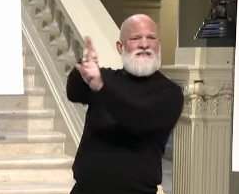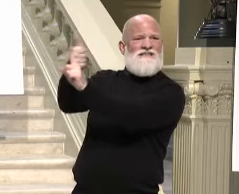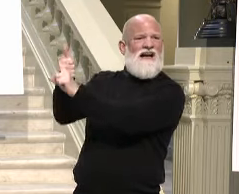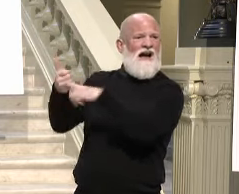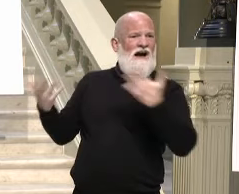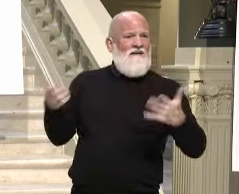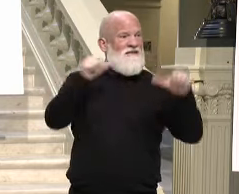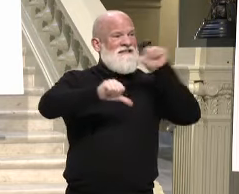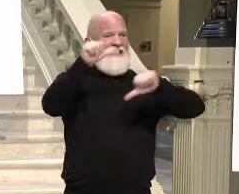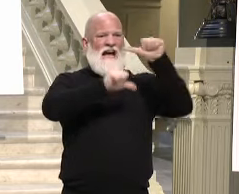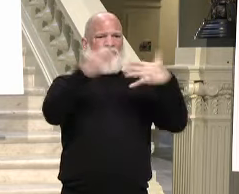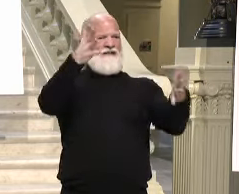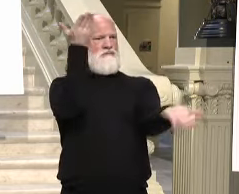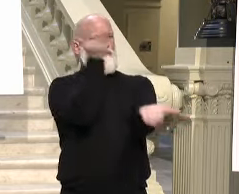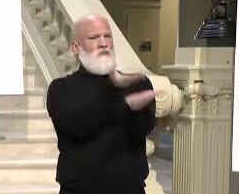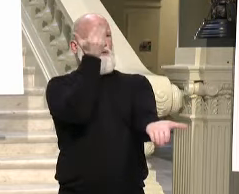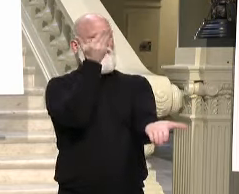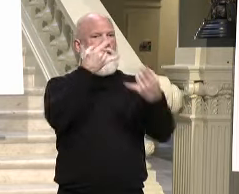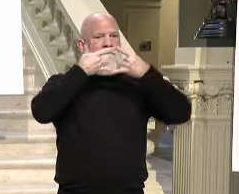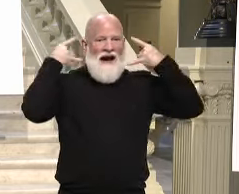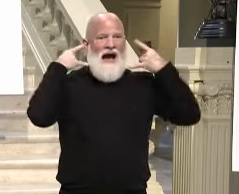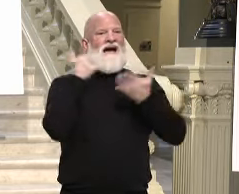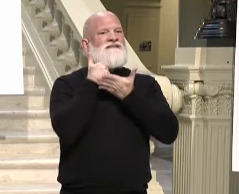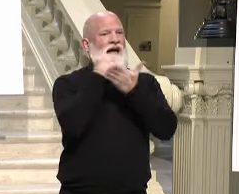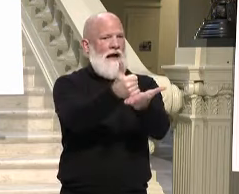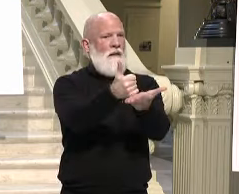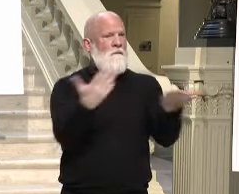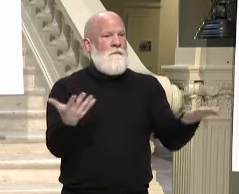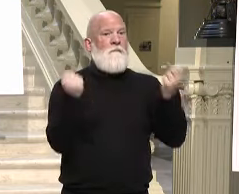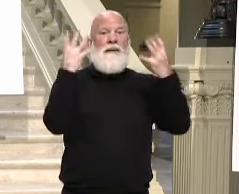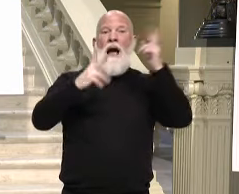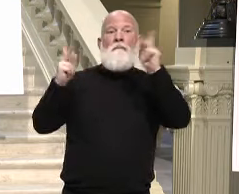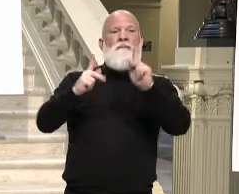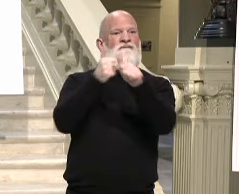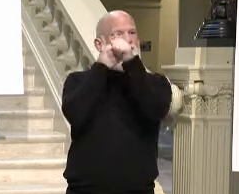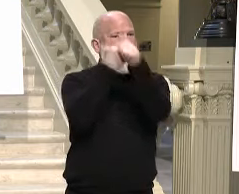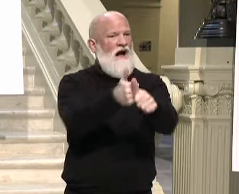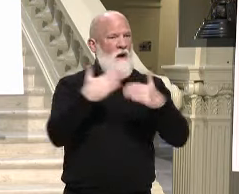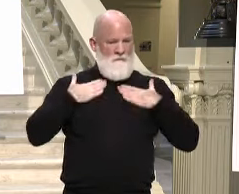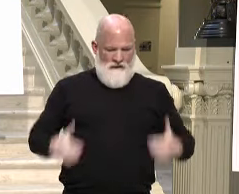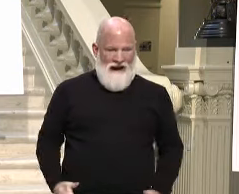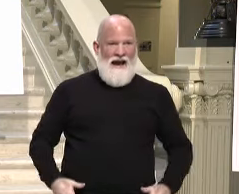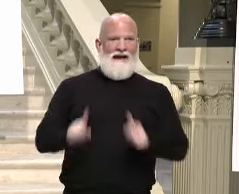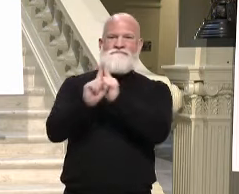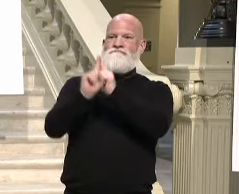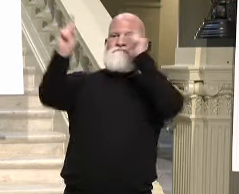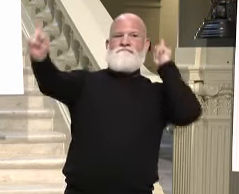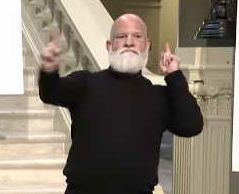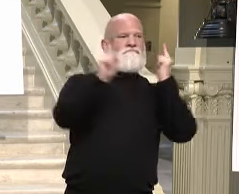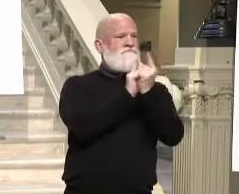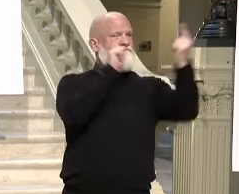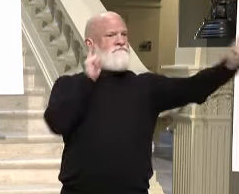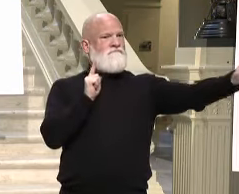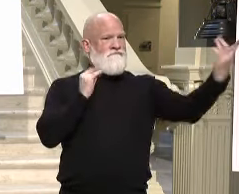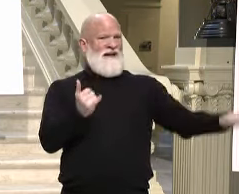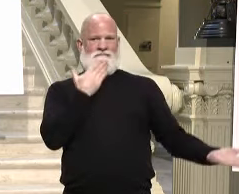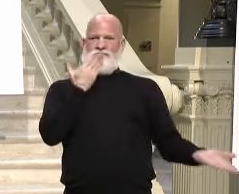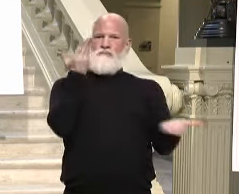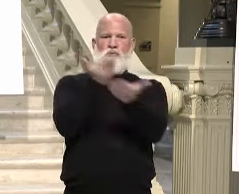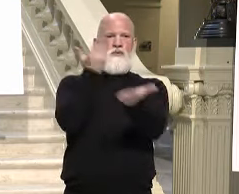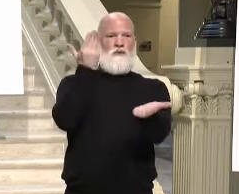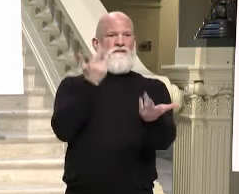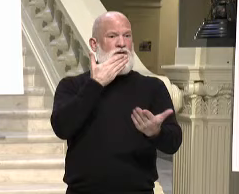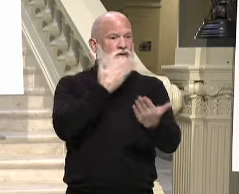people that you're seeing wearing a mask, continuing to follow the social distancing guidelines. It's a good time to remind people just because we're doing